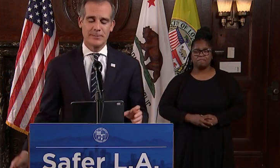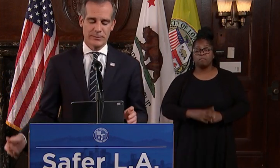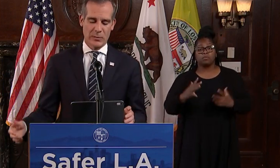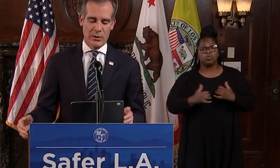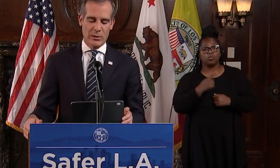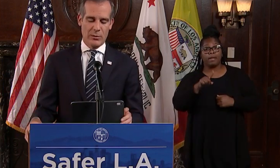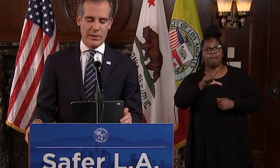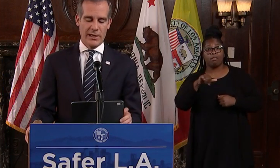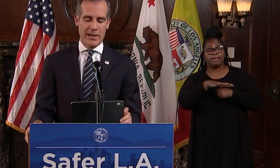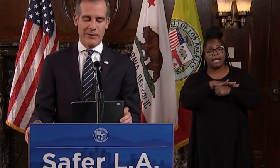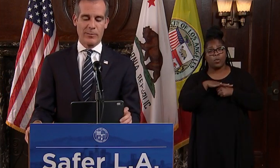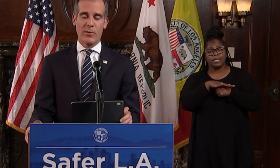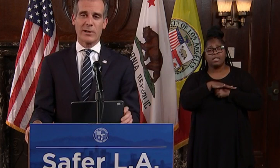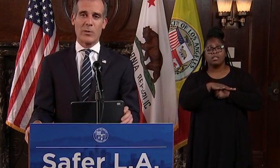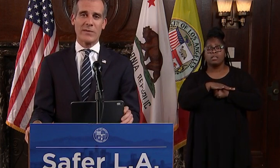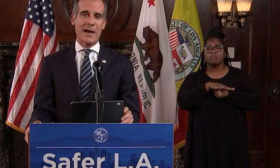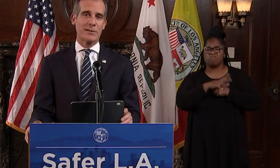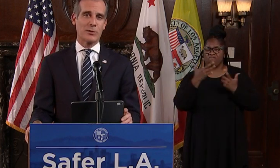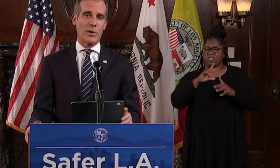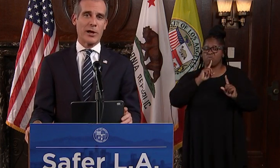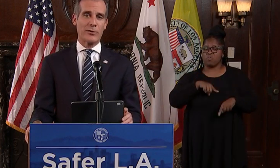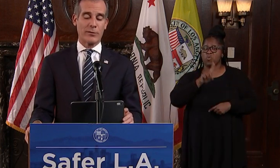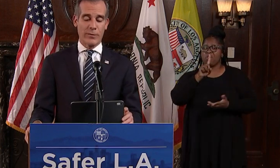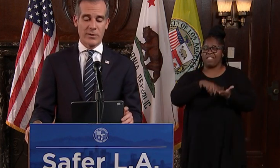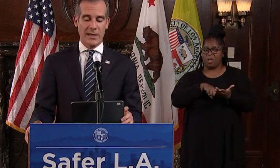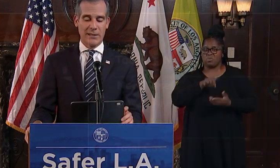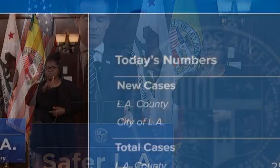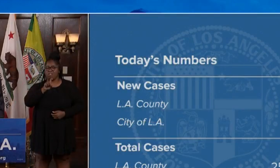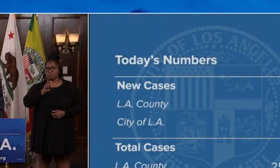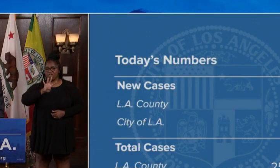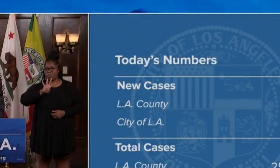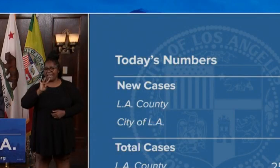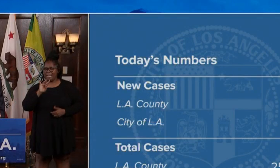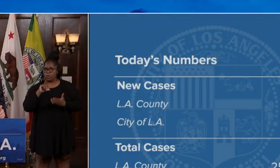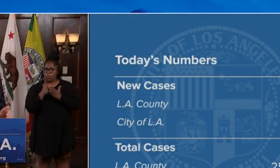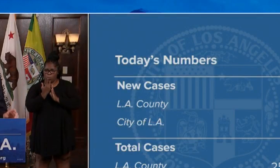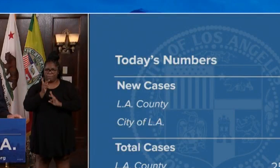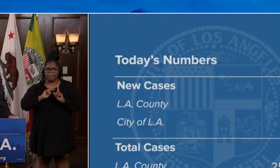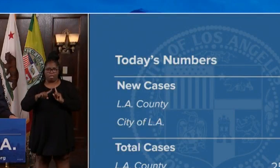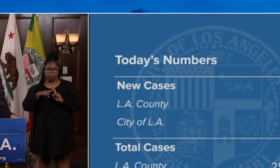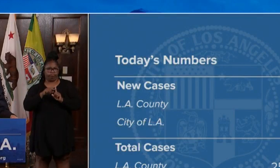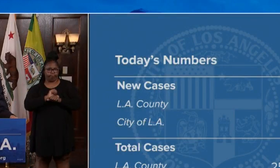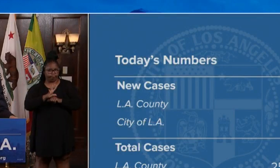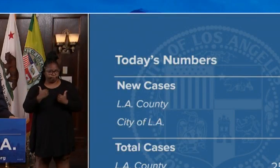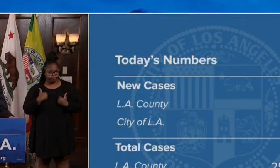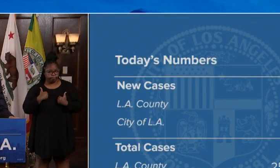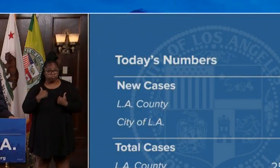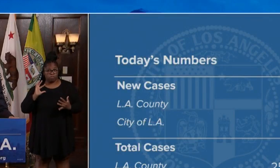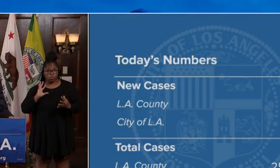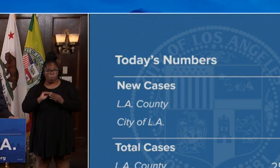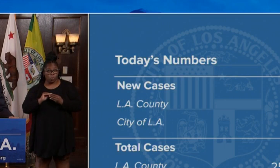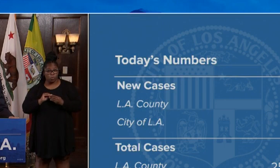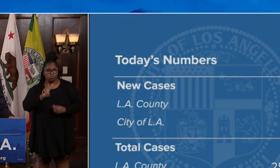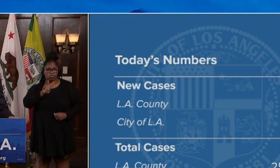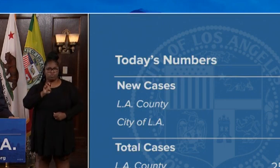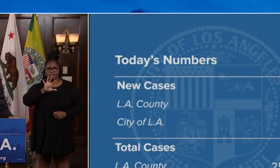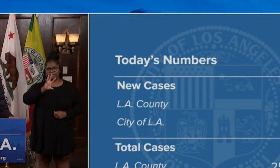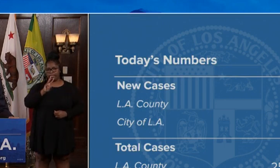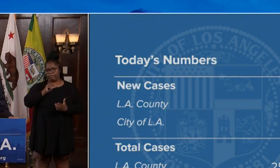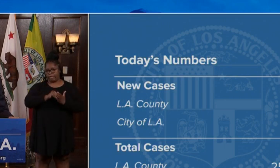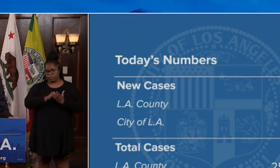county, we had reported 1,148 new infections, bringing the total to 256